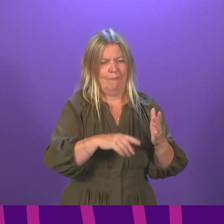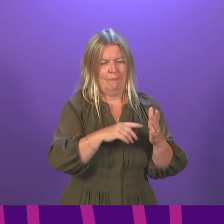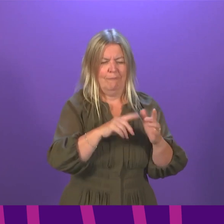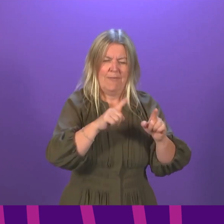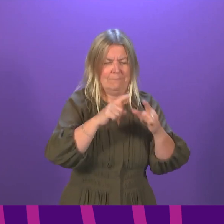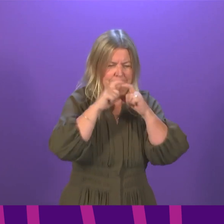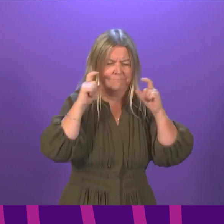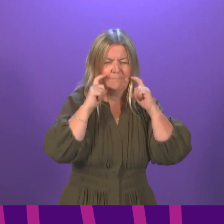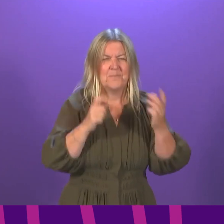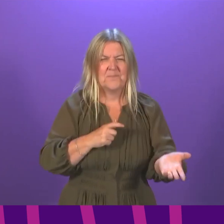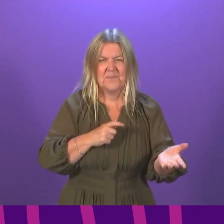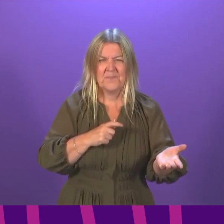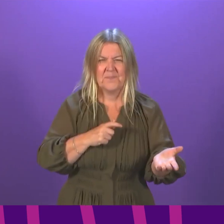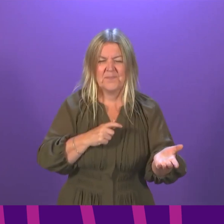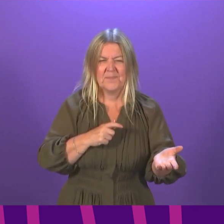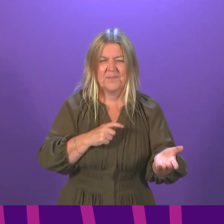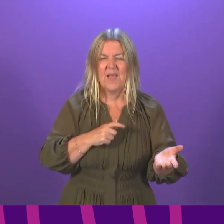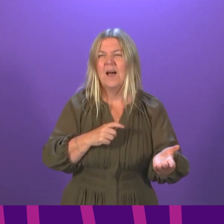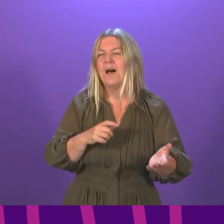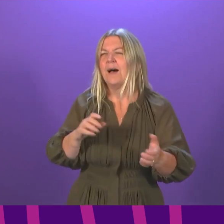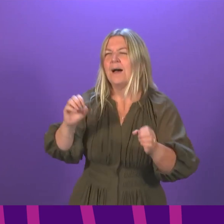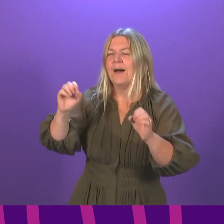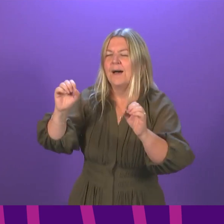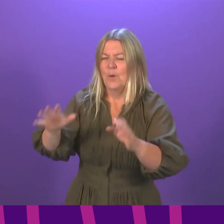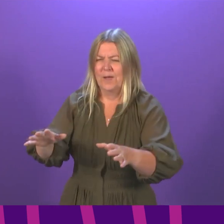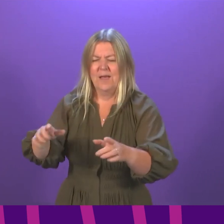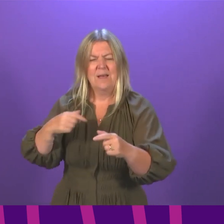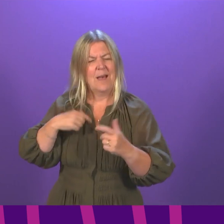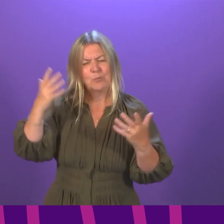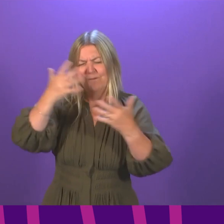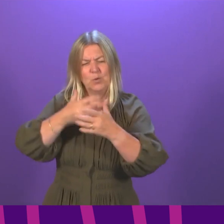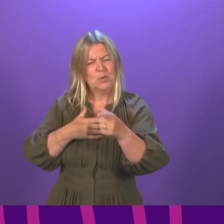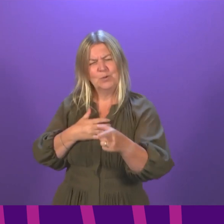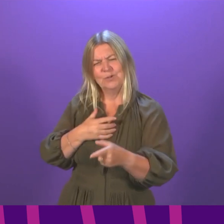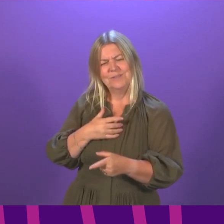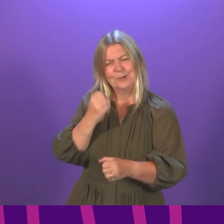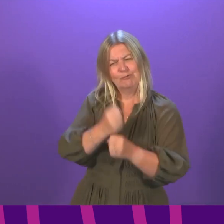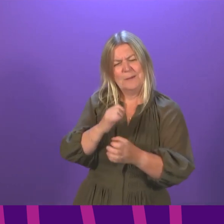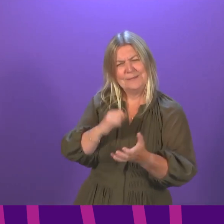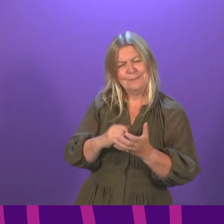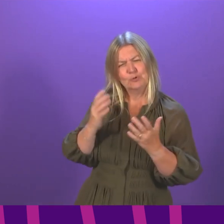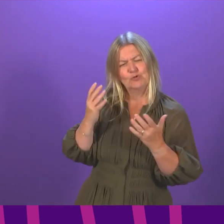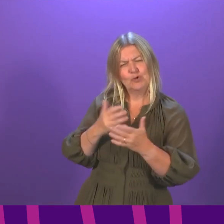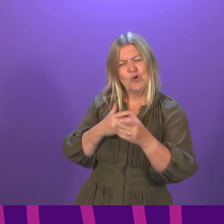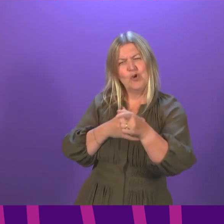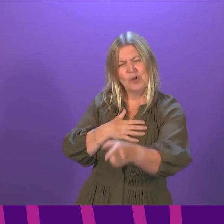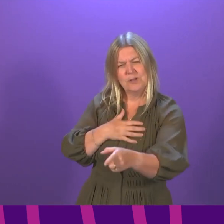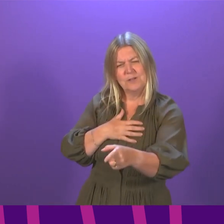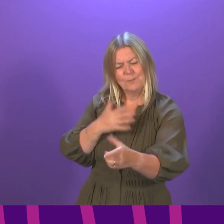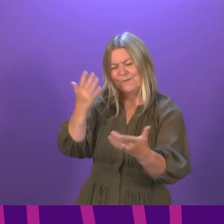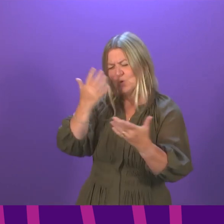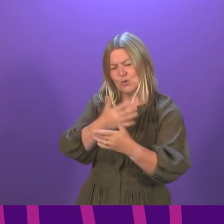I do not want to get overly philosophical here, but I am really confused about Graeme Simpson's concern here. If his argument is